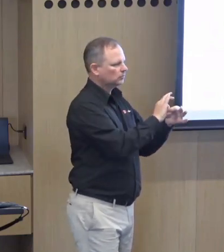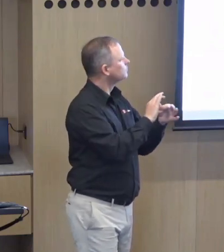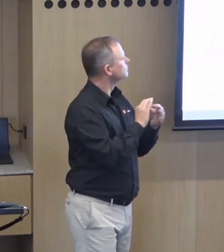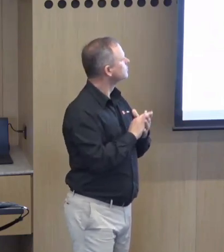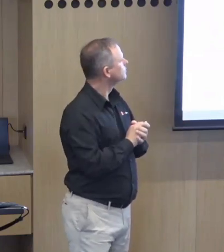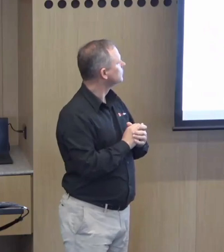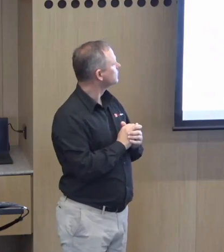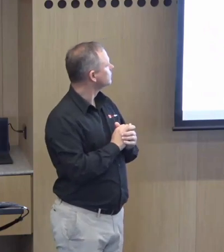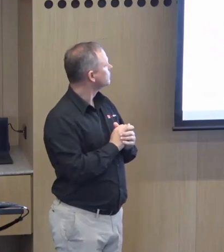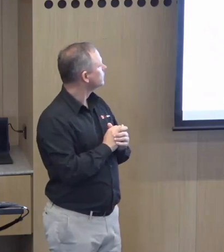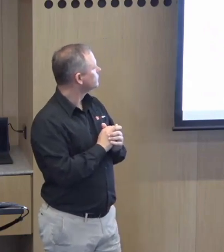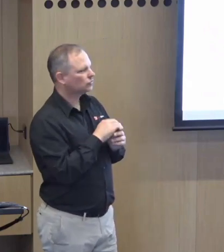is important.